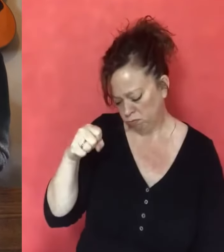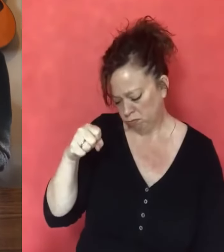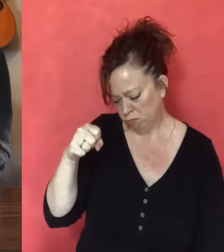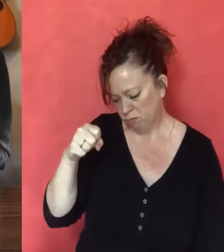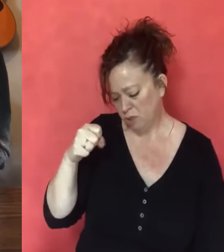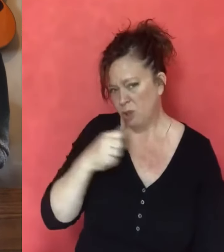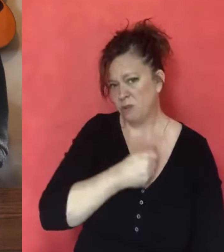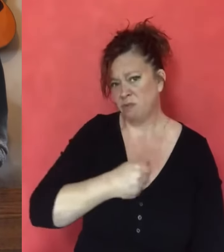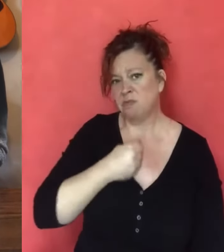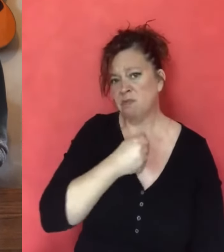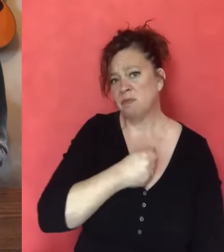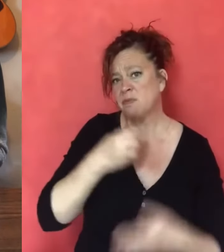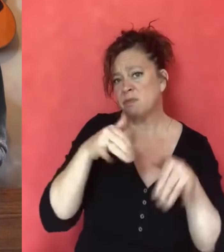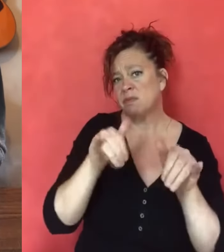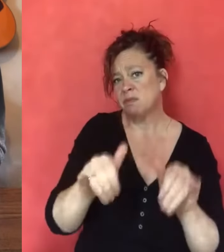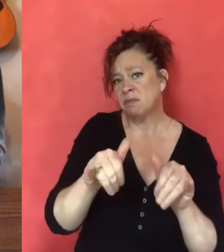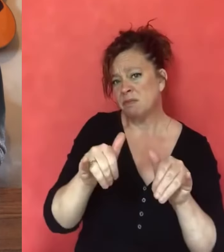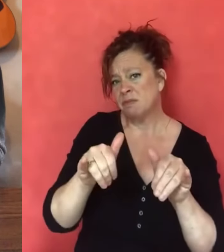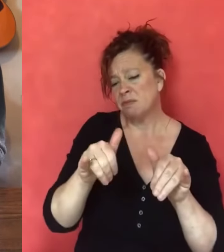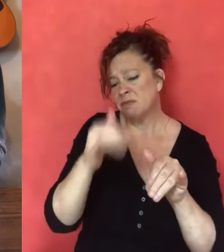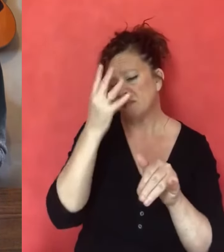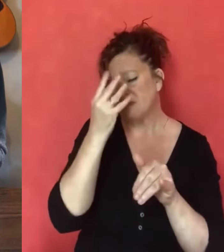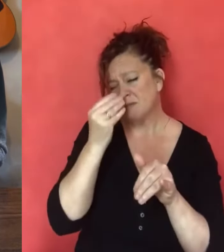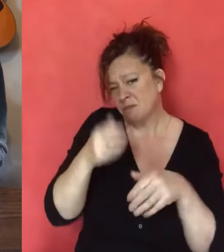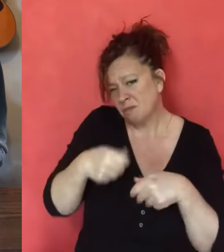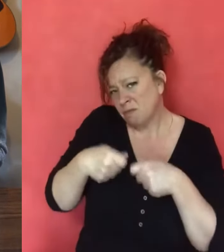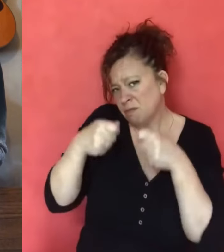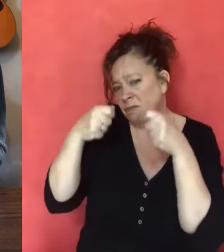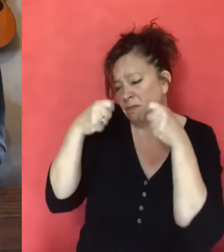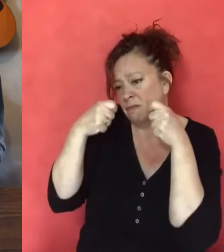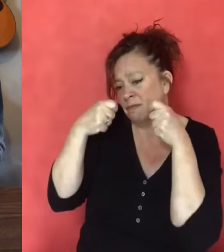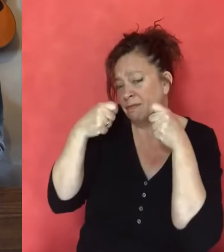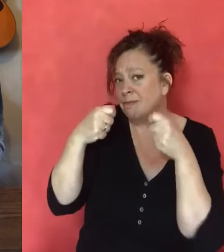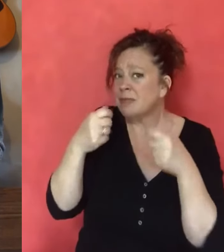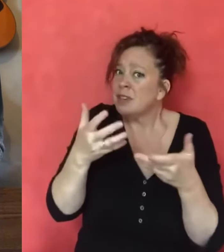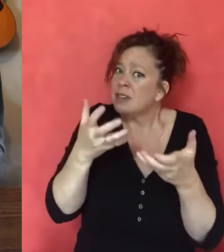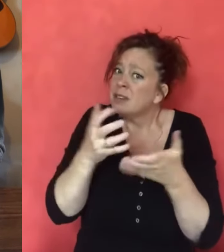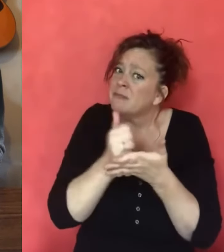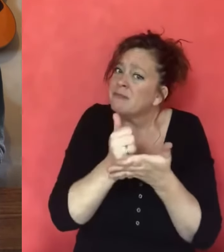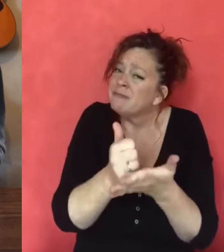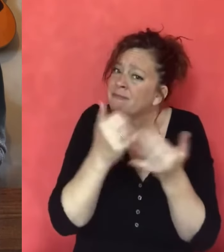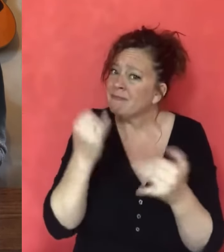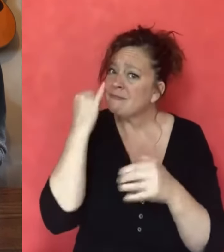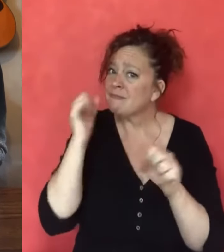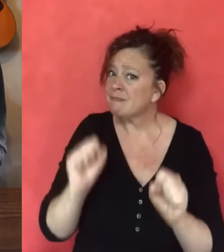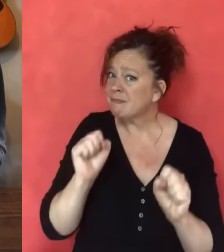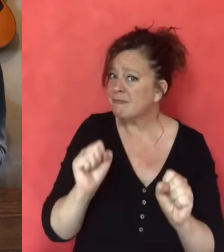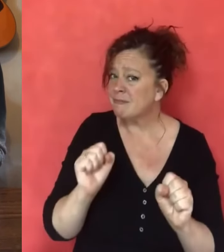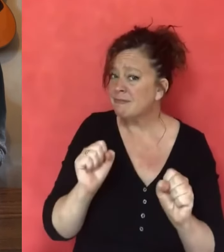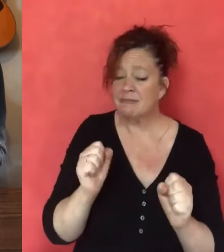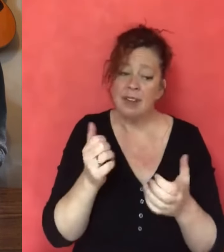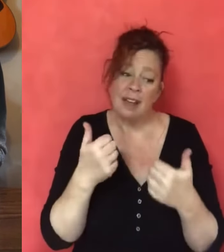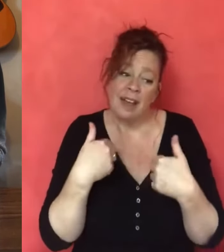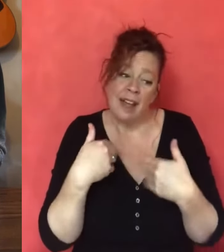Raccoon looks sad. He hangs his head. I'm sorry that I stayed in bed. I'd like to